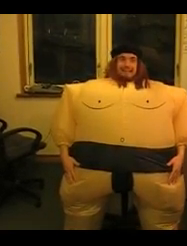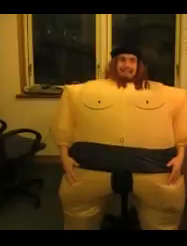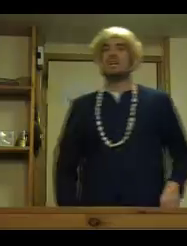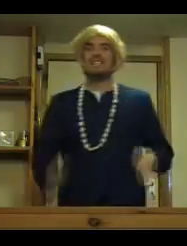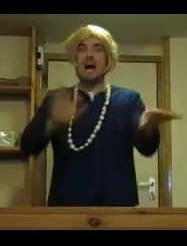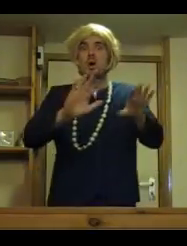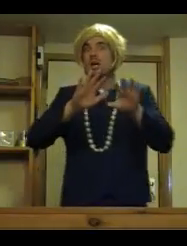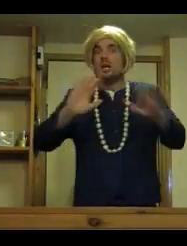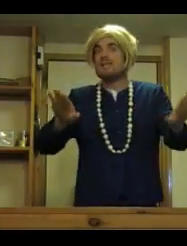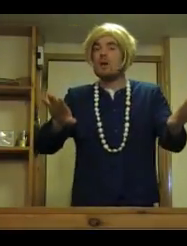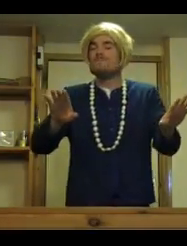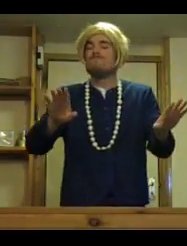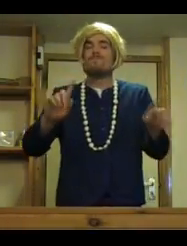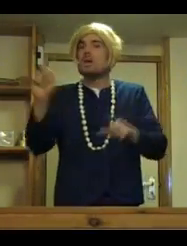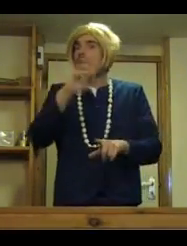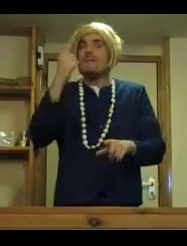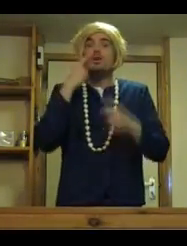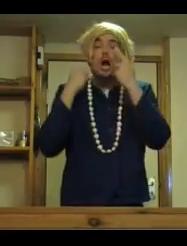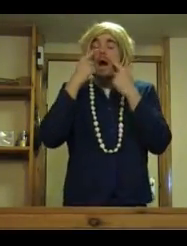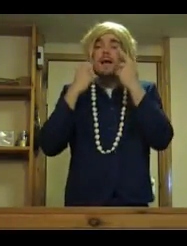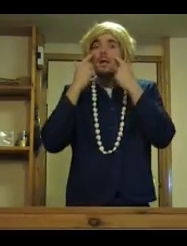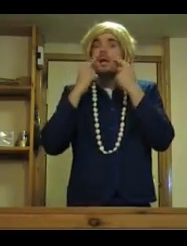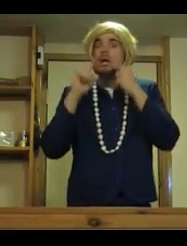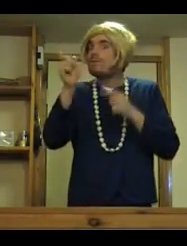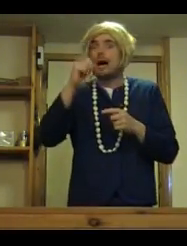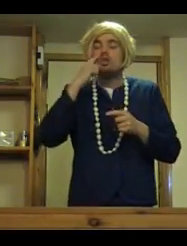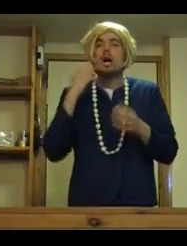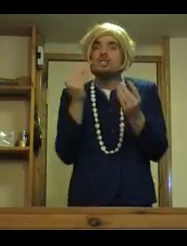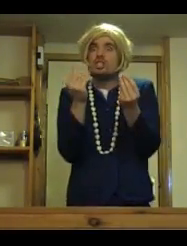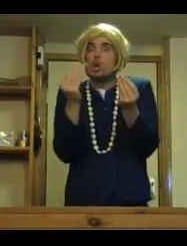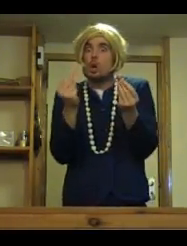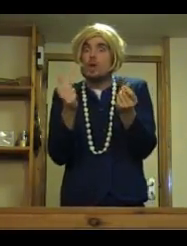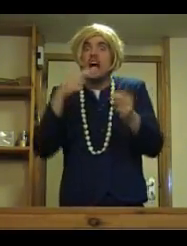There! They're nothing!